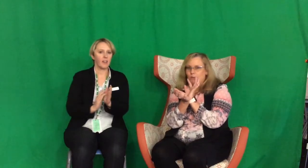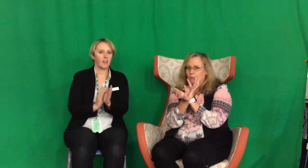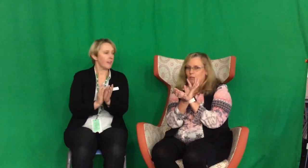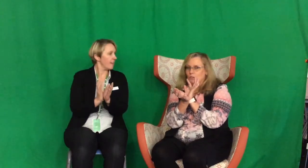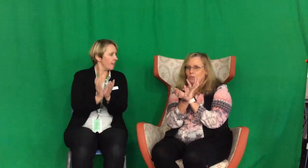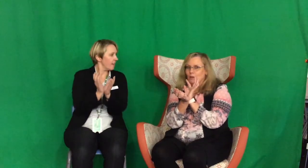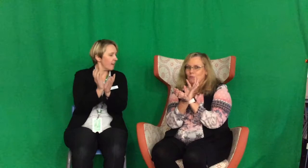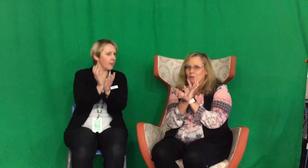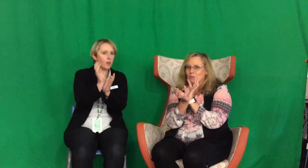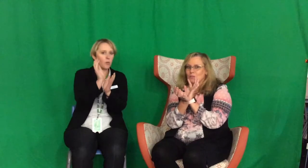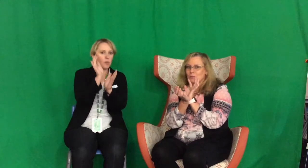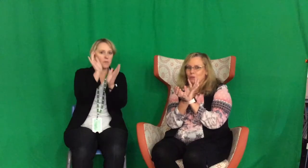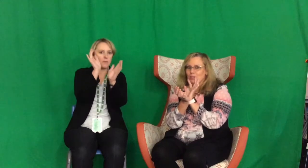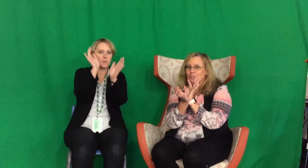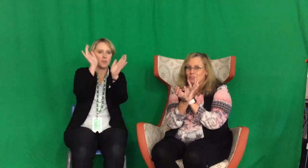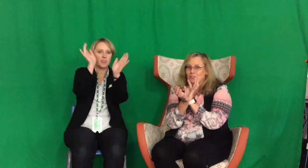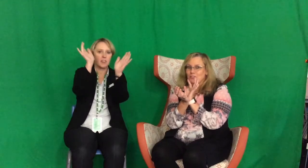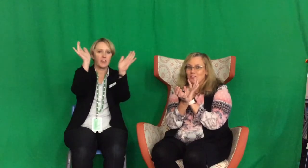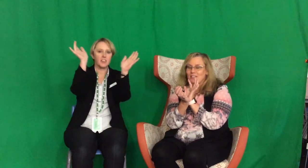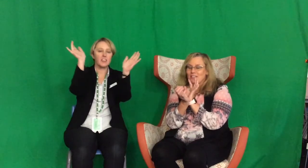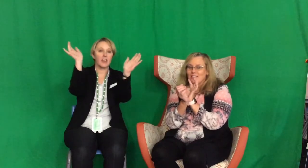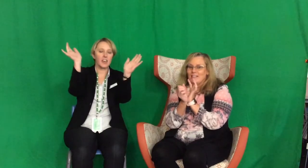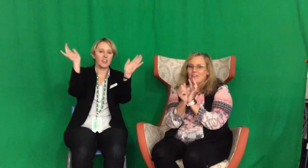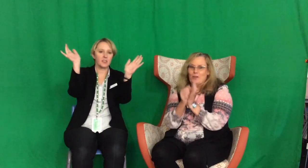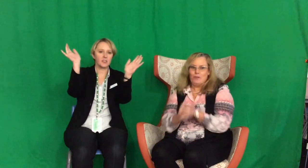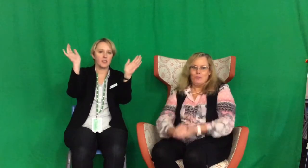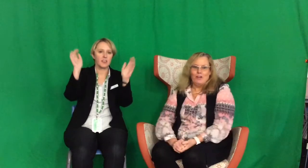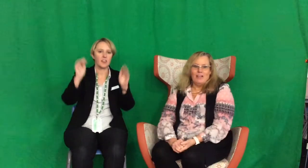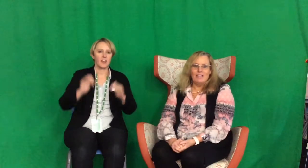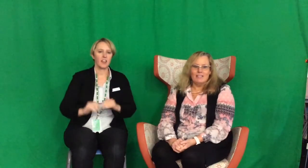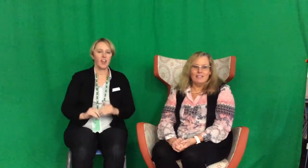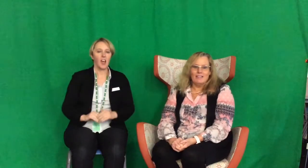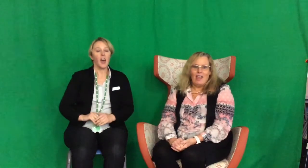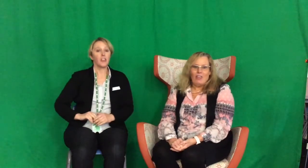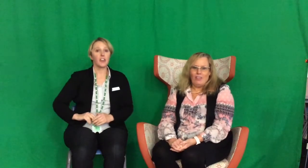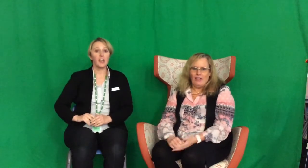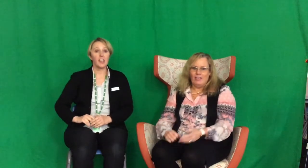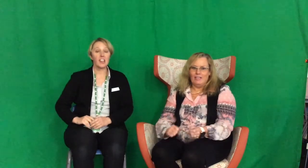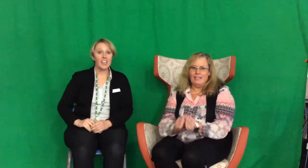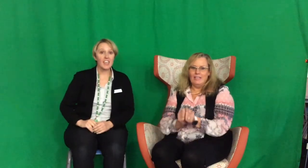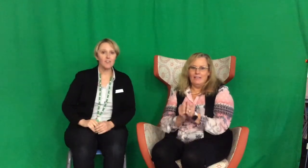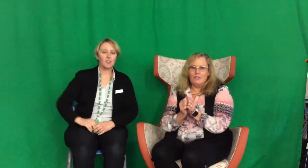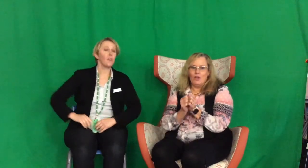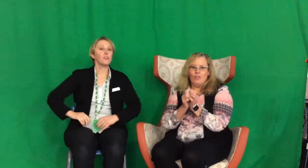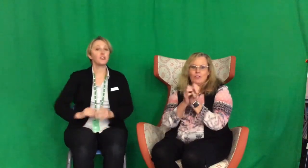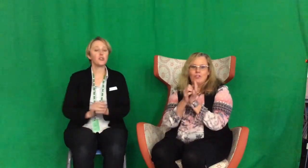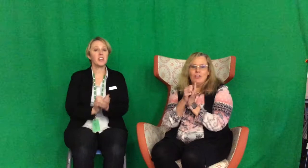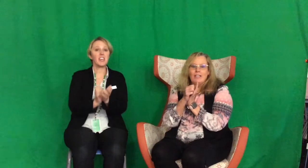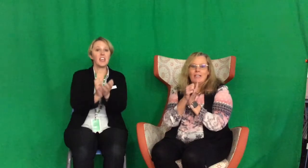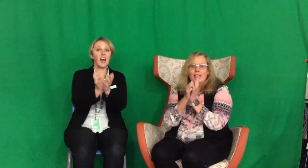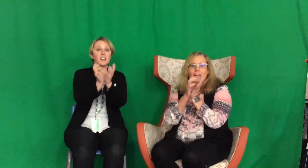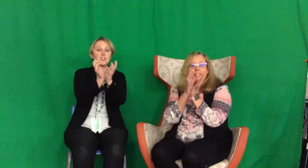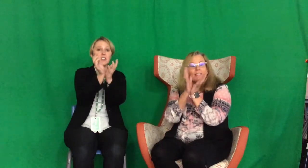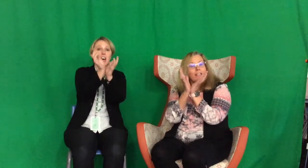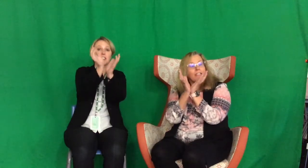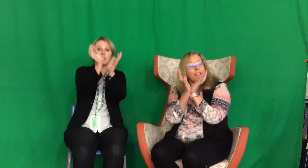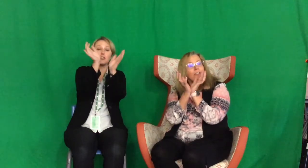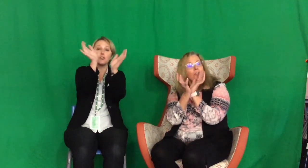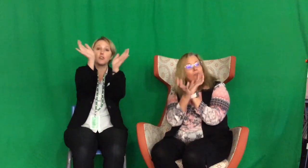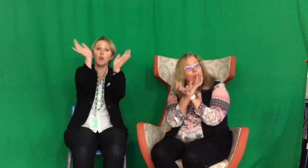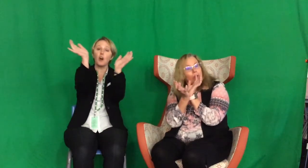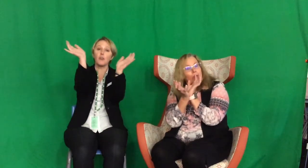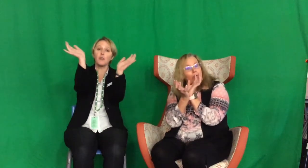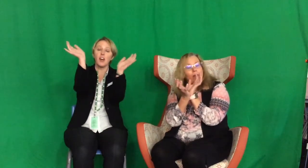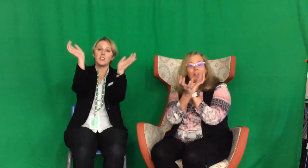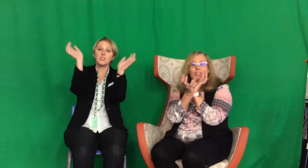I think we can do that one with spring, don't we? Yes. All right. The leaves on the tree are starting